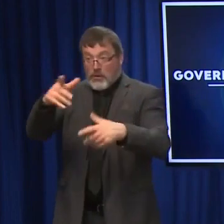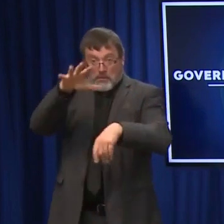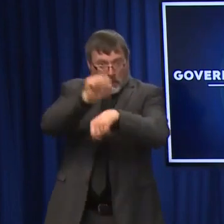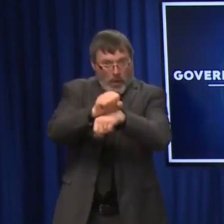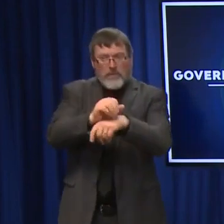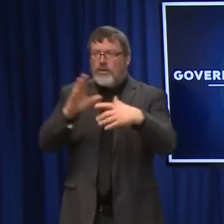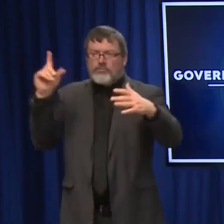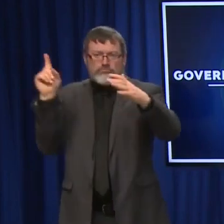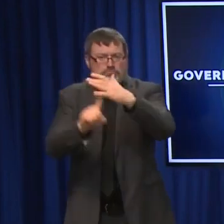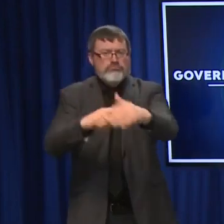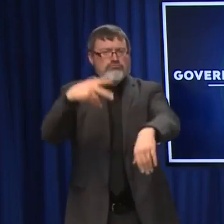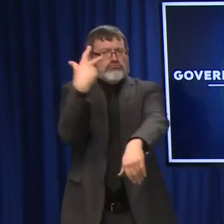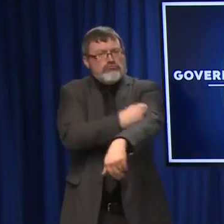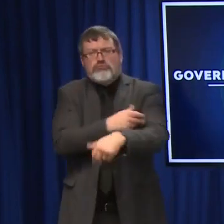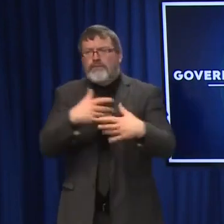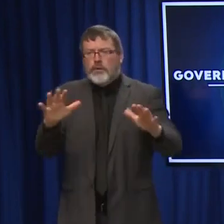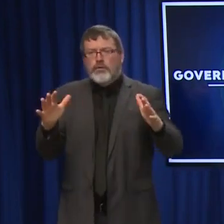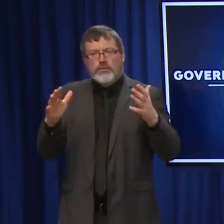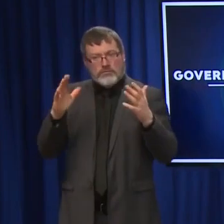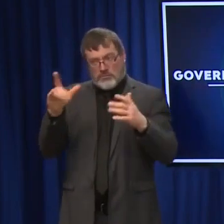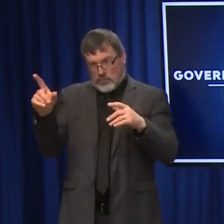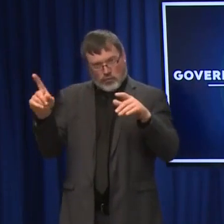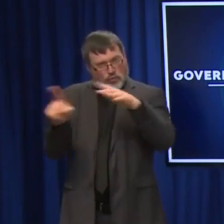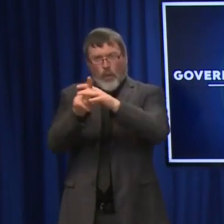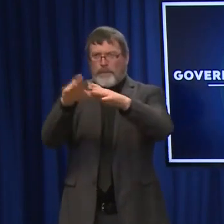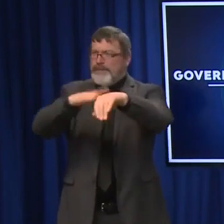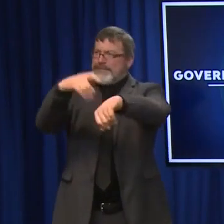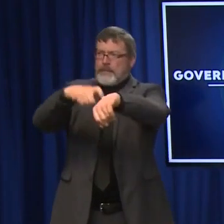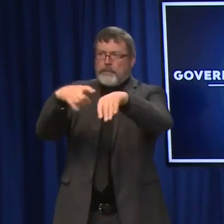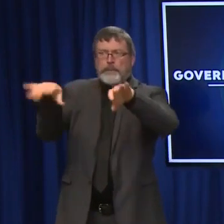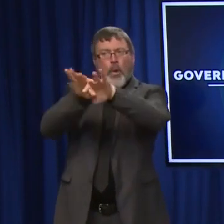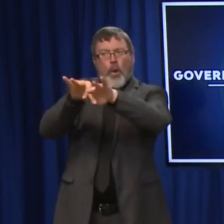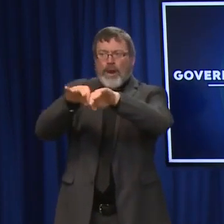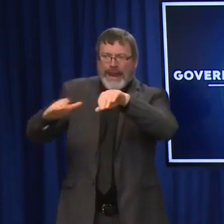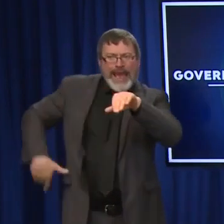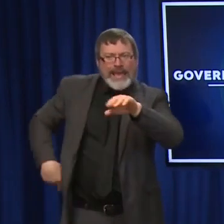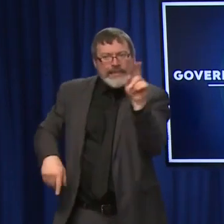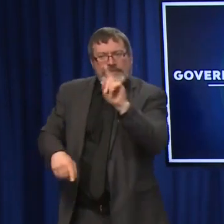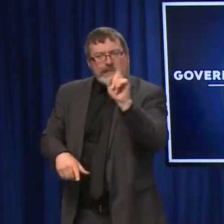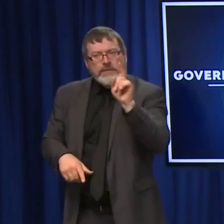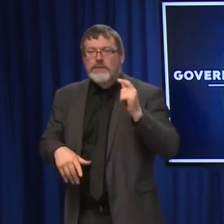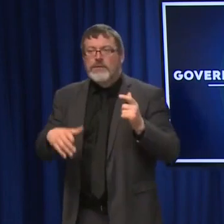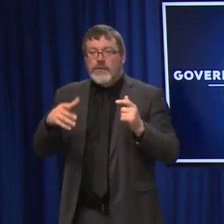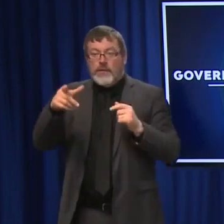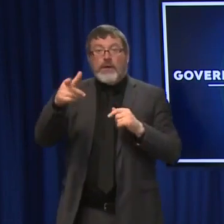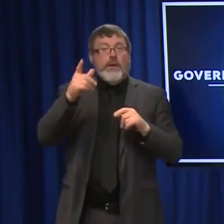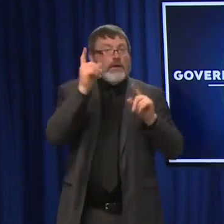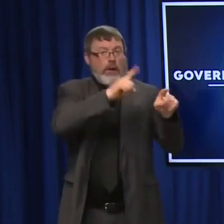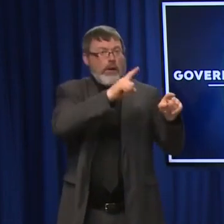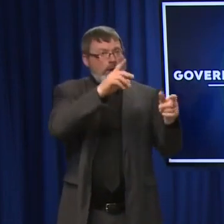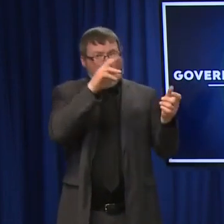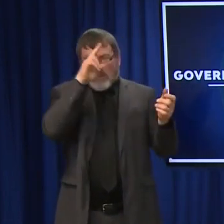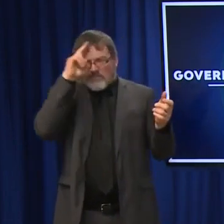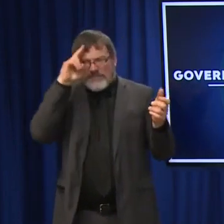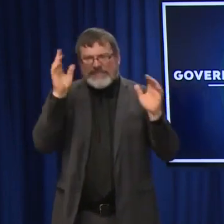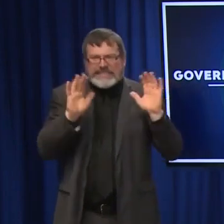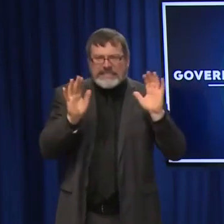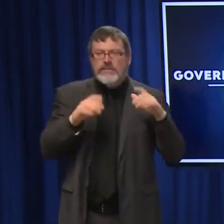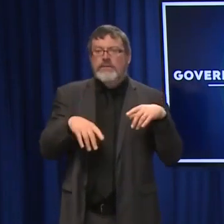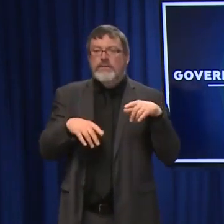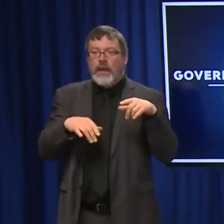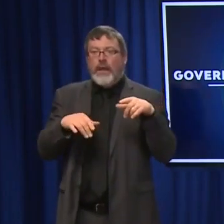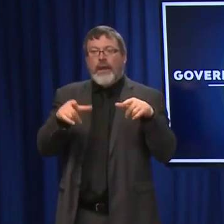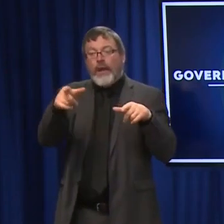a much more fixed time so they know they can go with a pharmacy or their doctor to make sure that they're getting it. A lot of – other folks have a little more